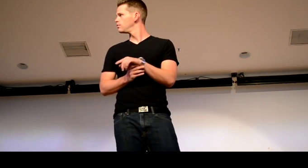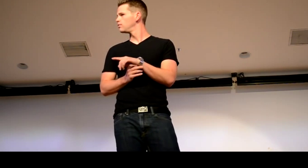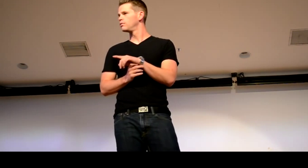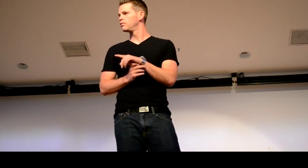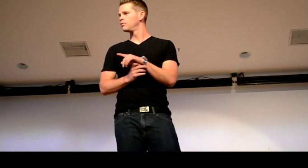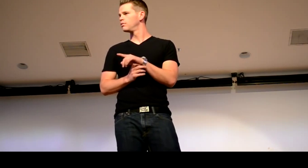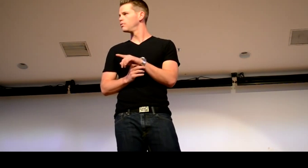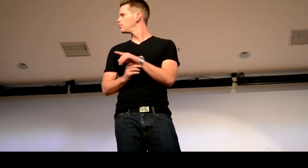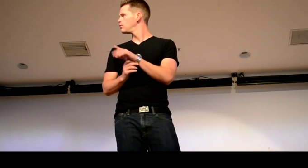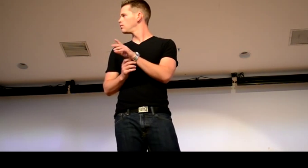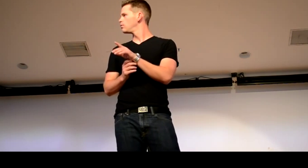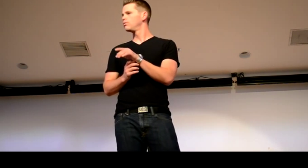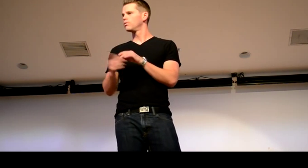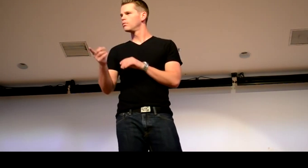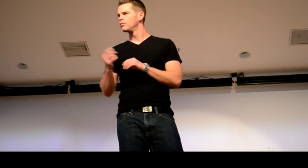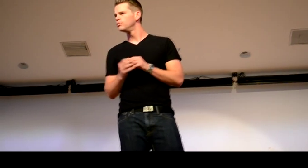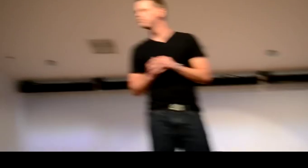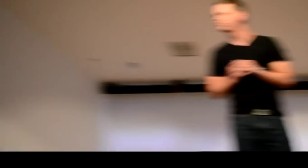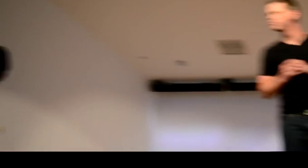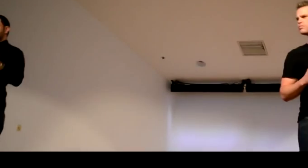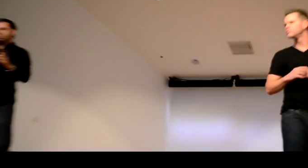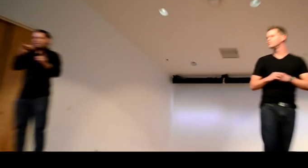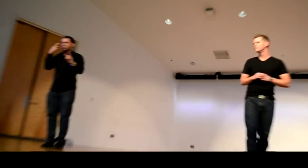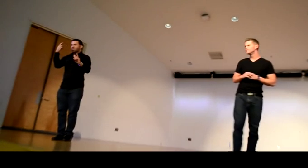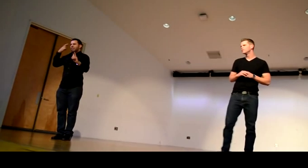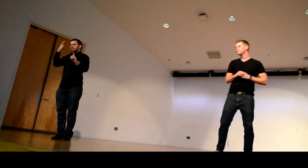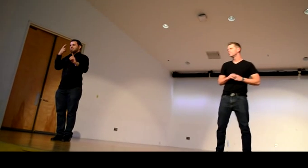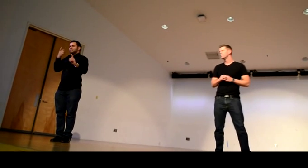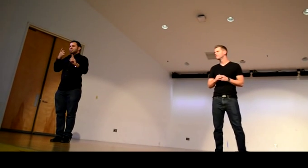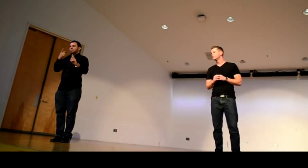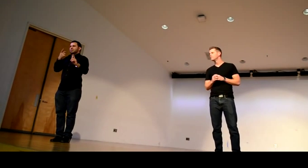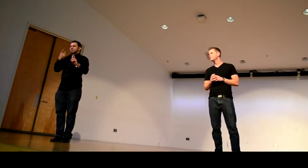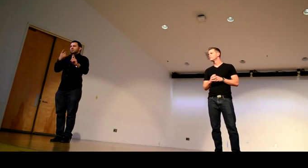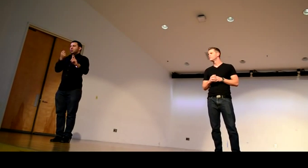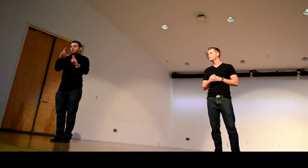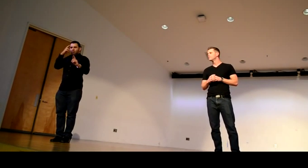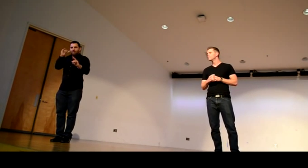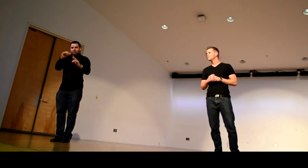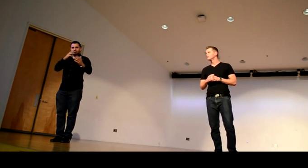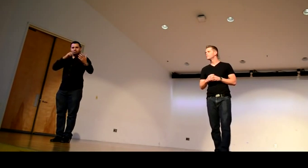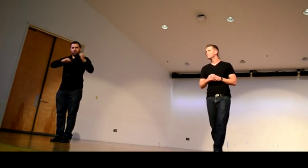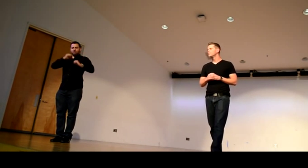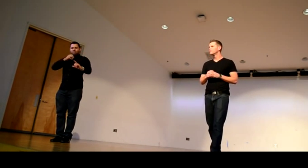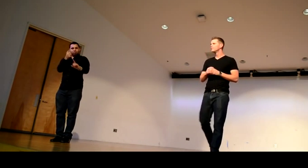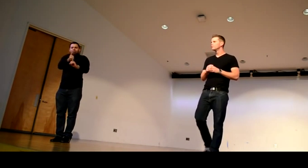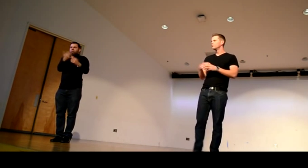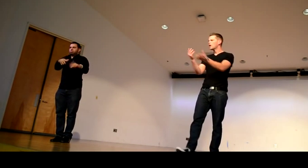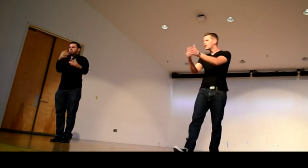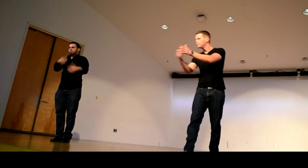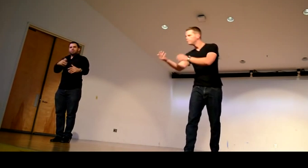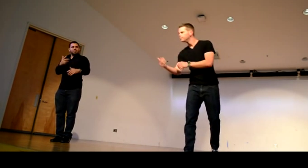Um, no, now, the producer, did they realize, did they realize that the show was just